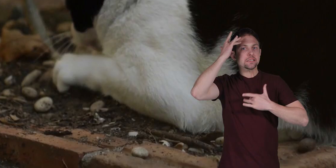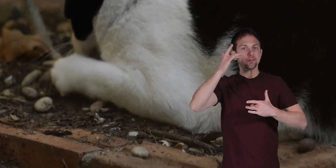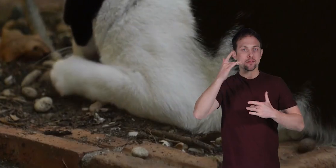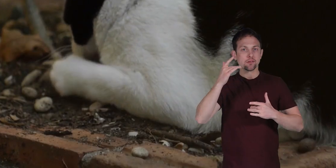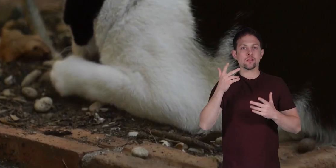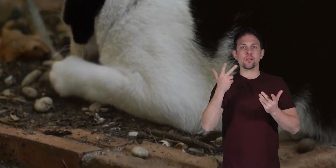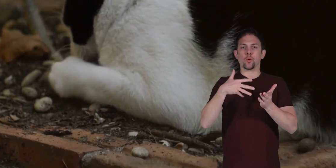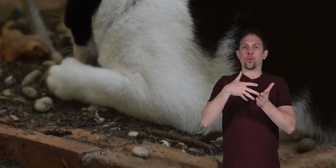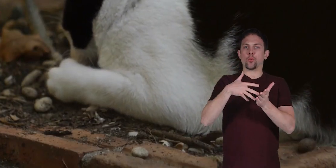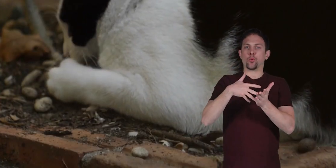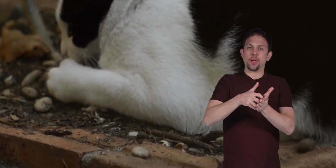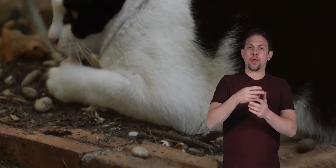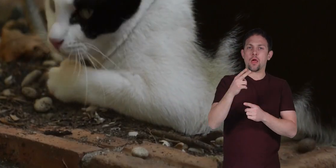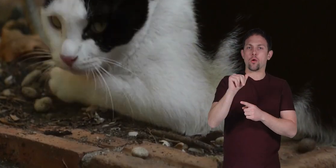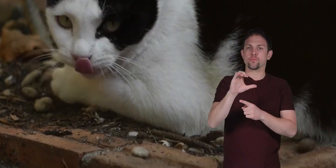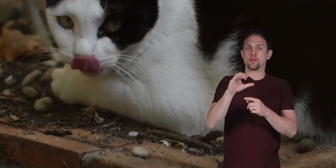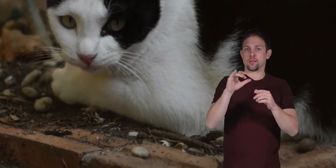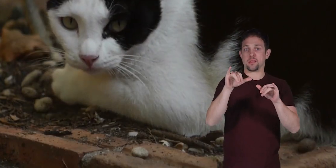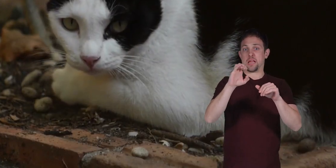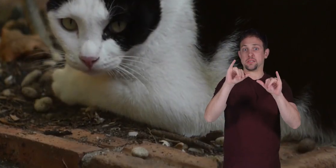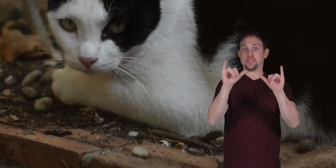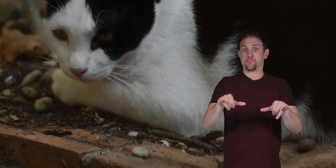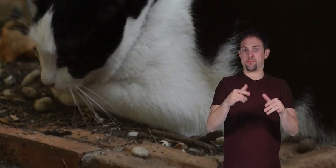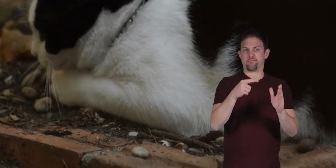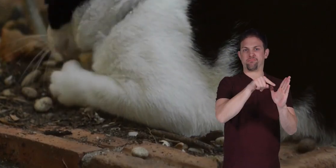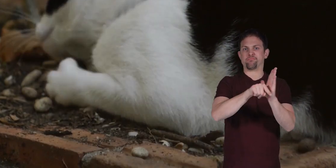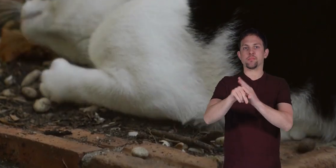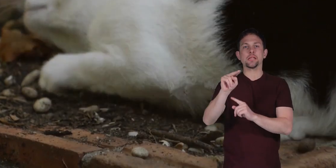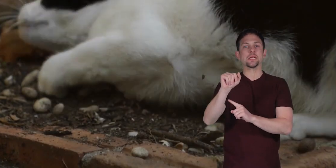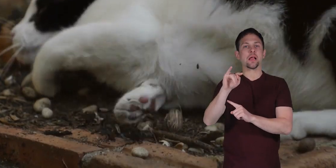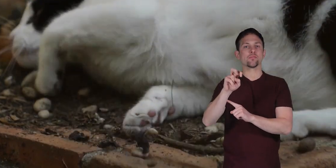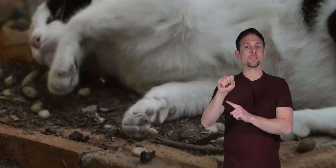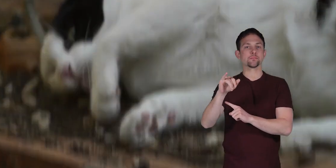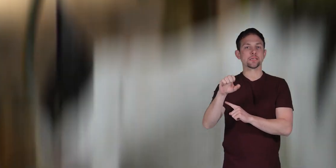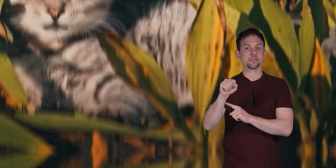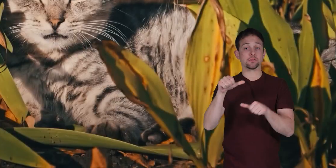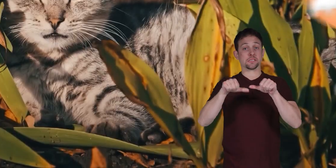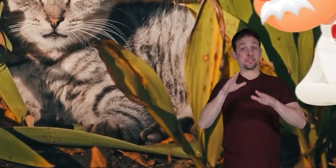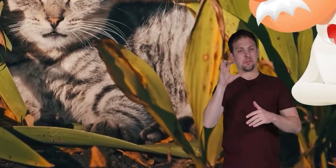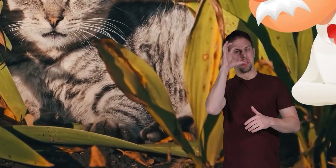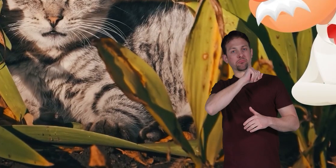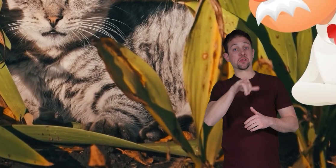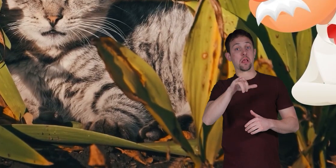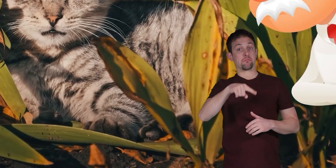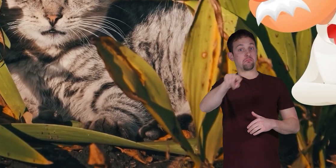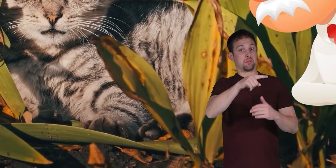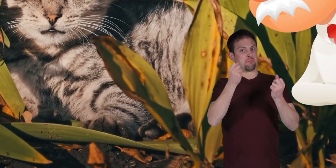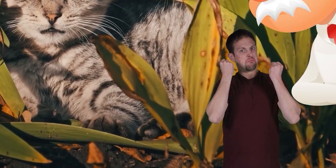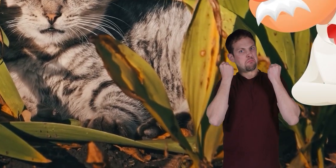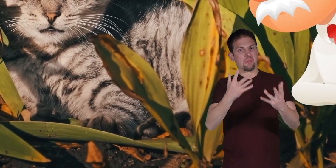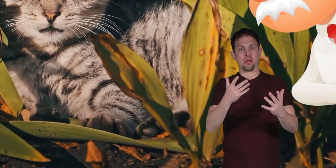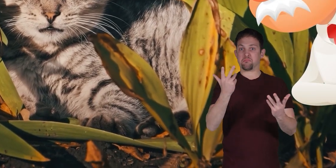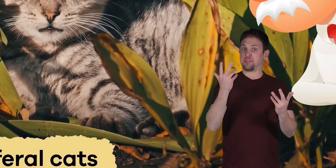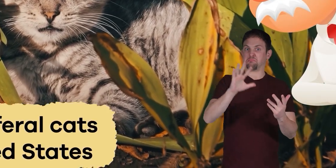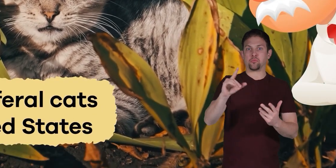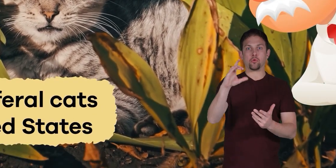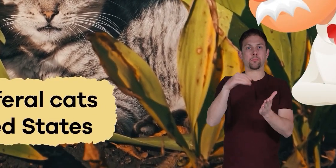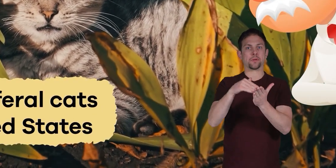diseases or wreak havoc on the ecosystem by killing native species. Scientists estimate there may be as many as 100